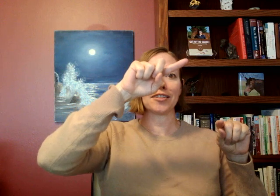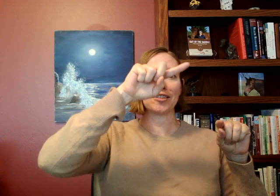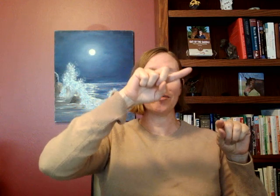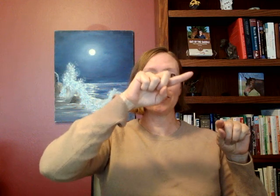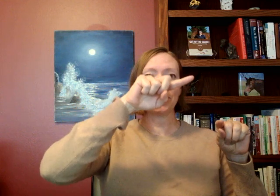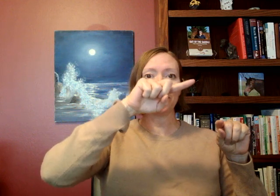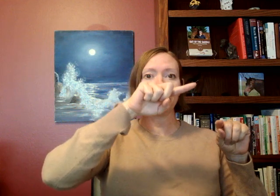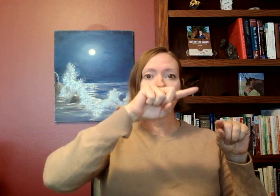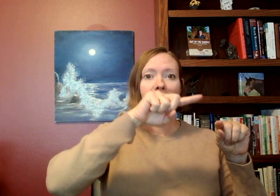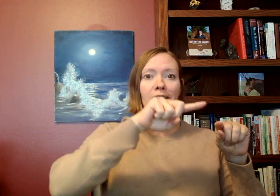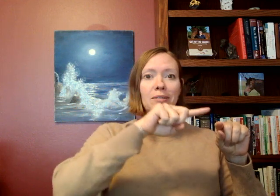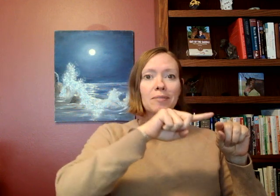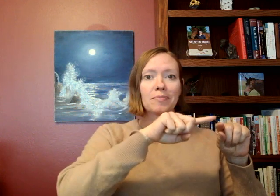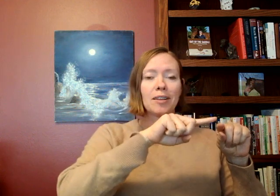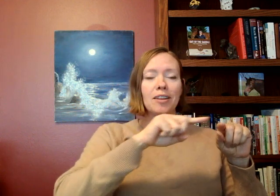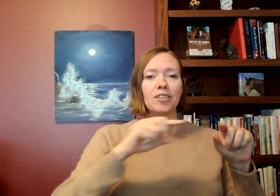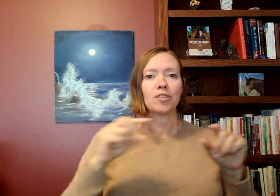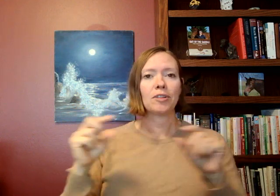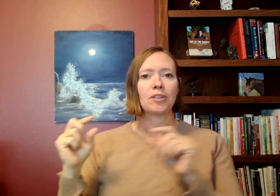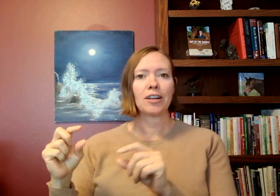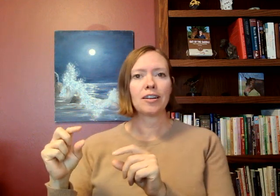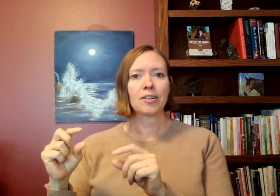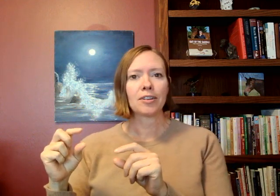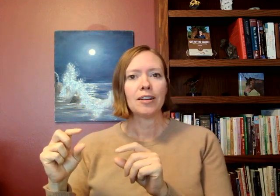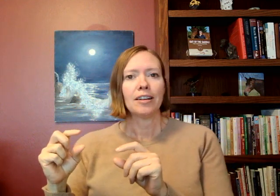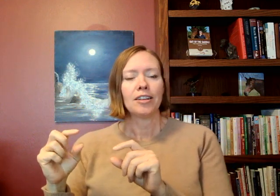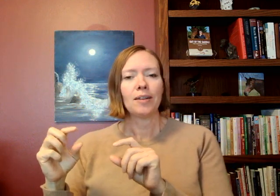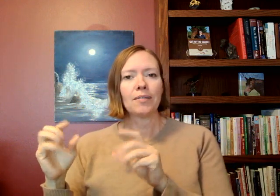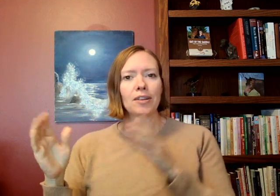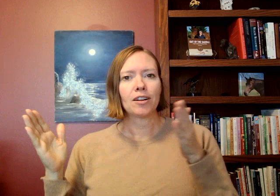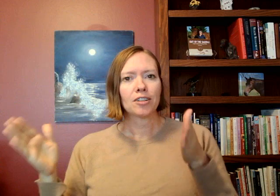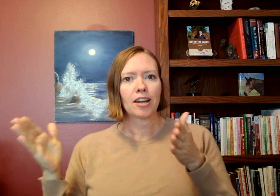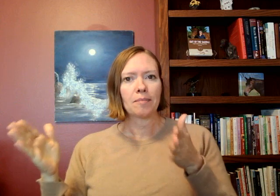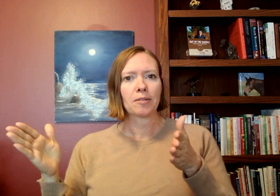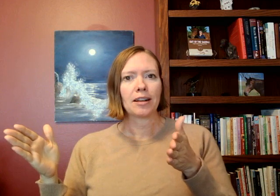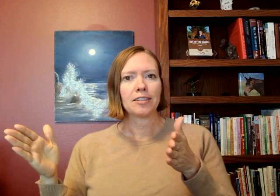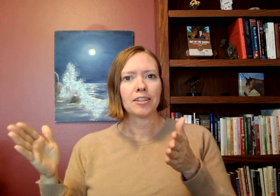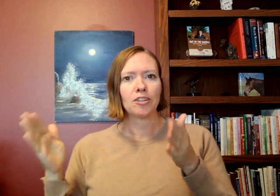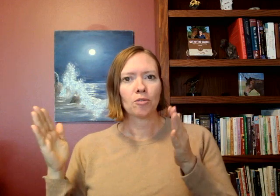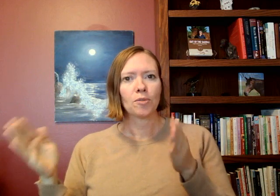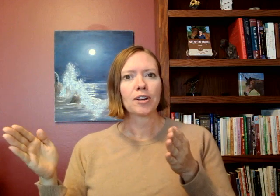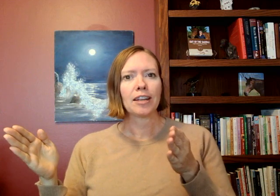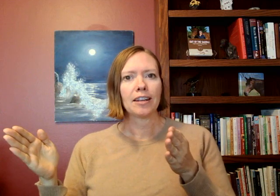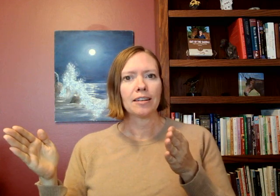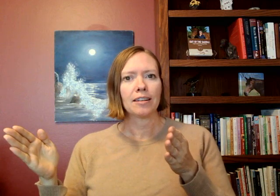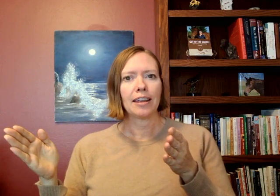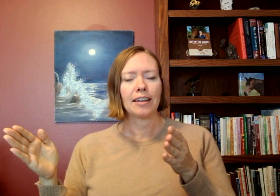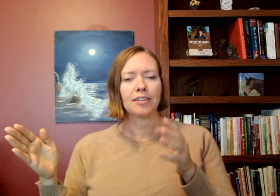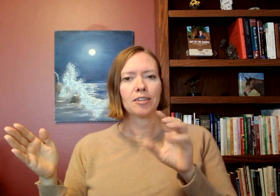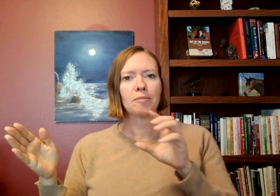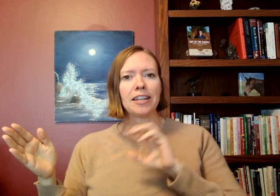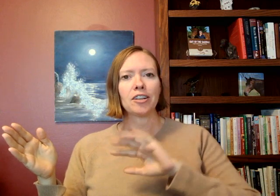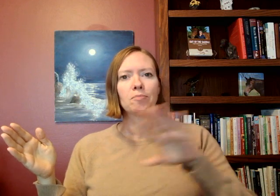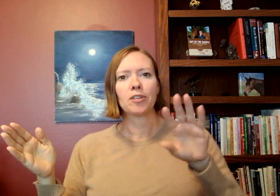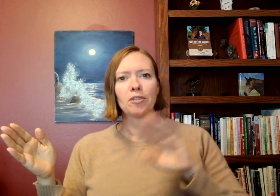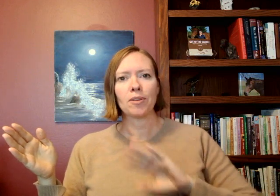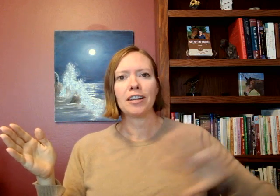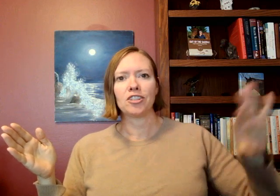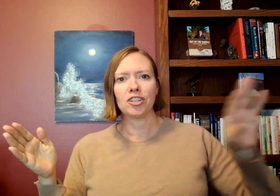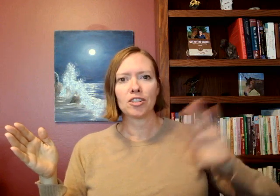slope when you're in your retirement so when you're younger you have a long time horizon you're working and the money that you're putting away is just